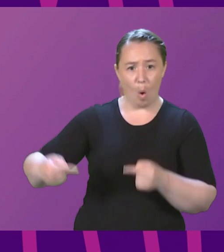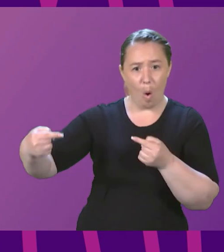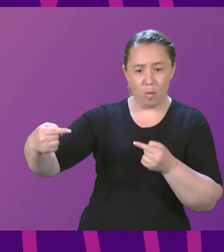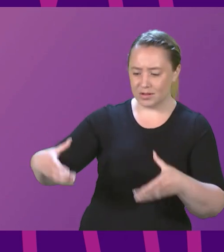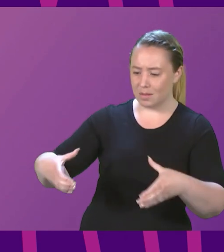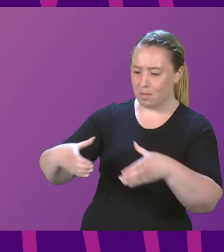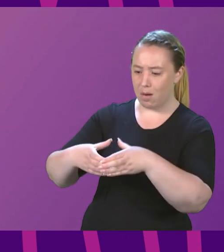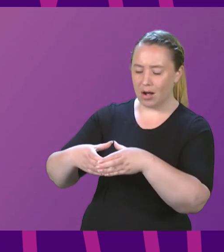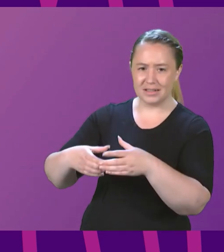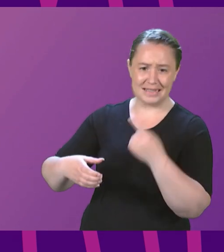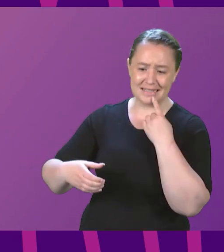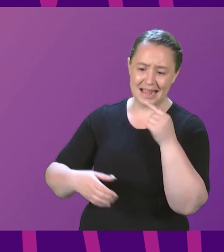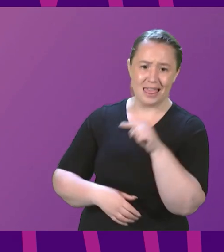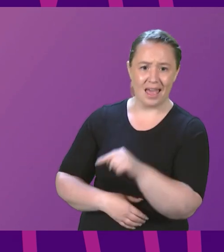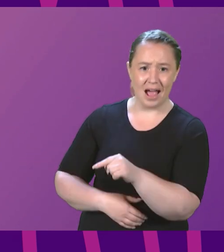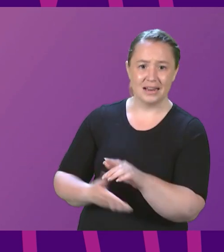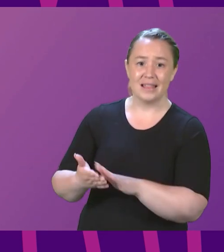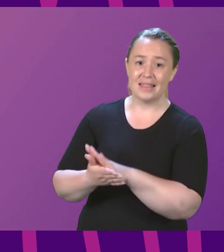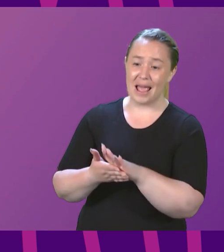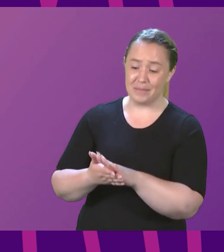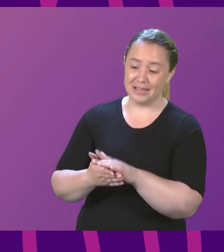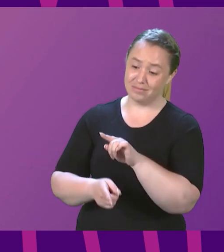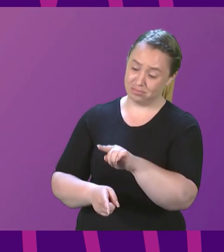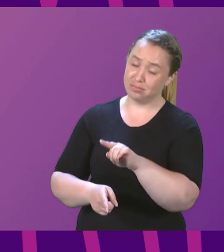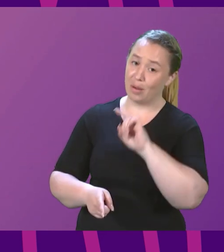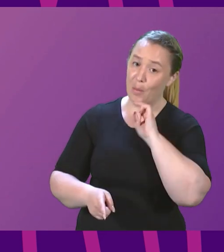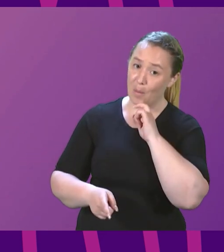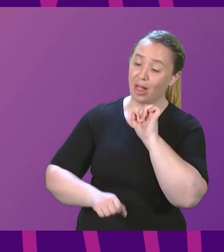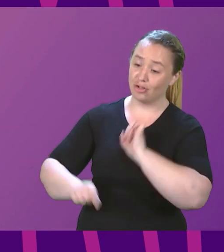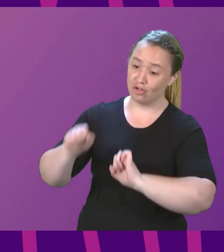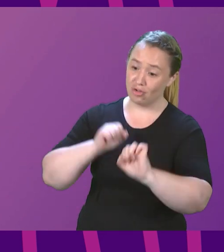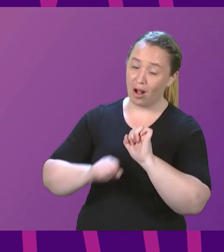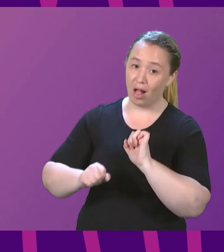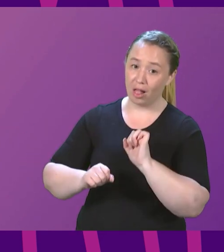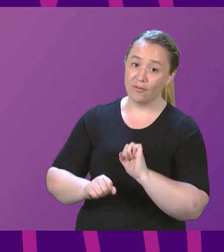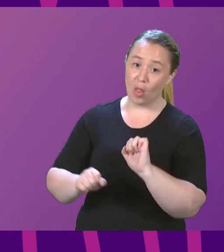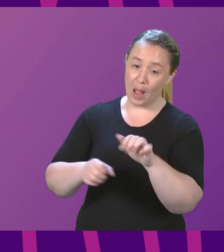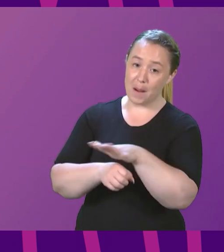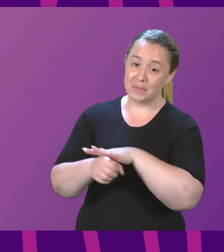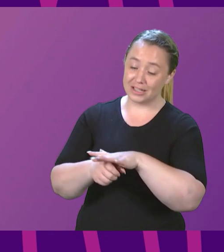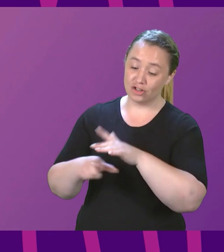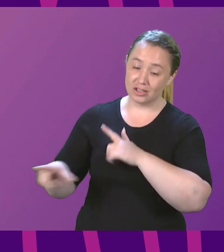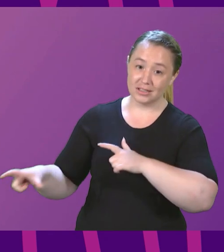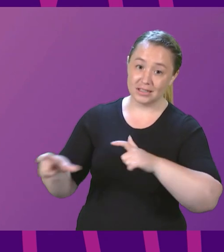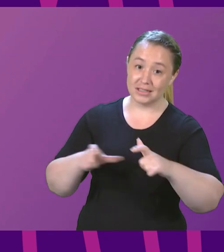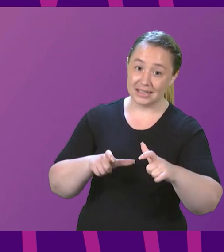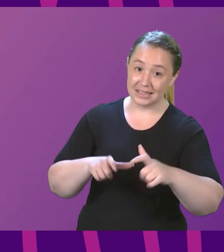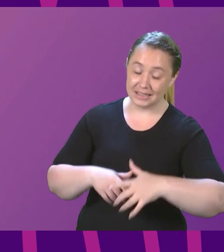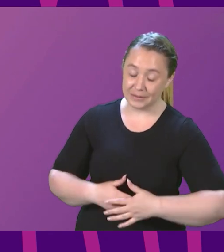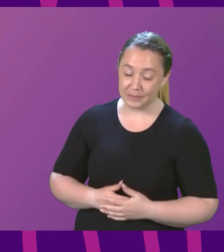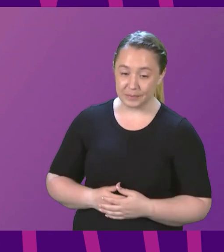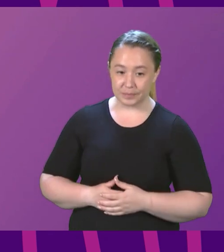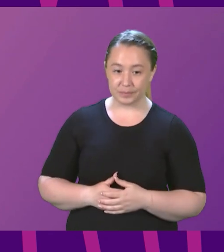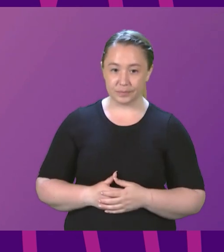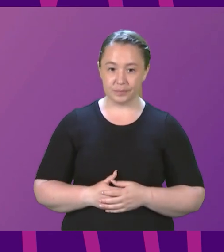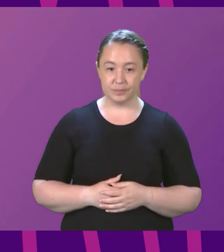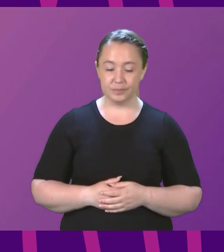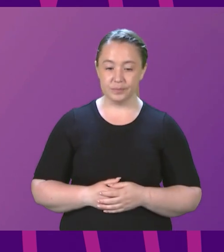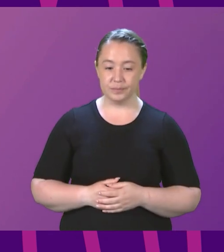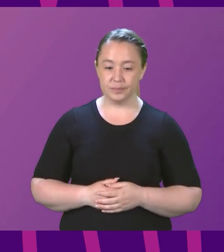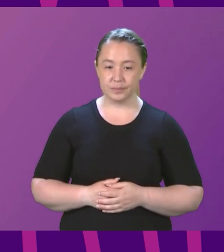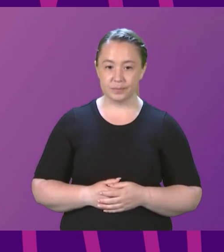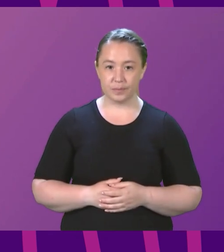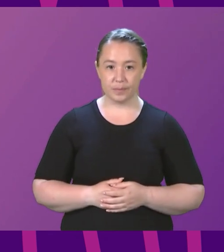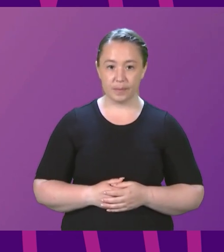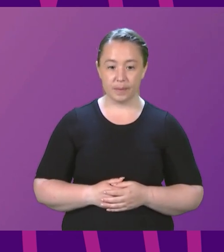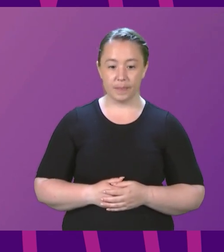do, then clearly they are going to struggle to sustain a position in this debate. After